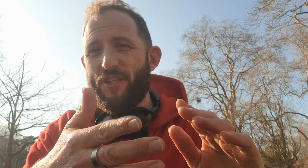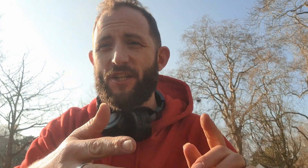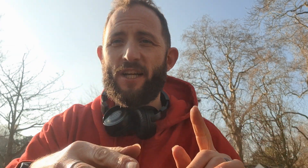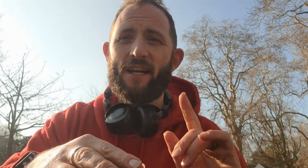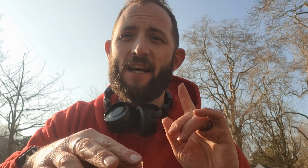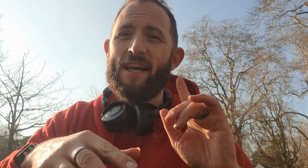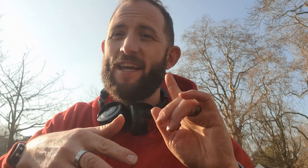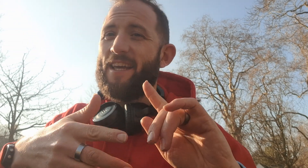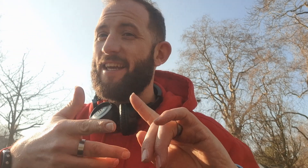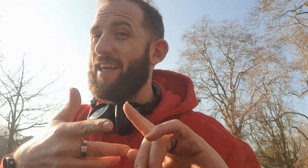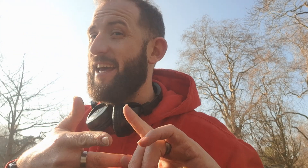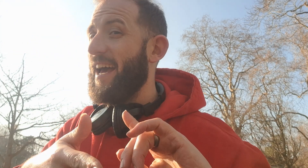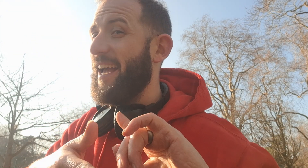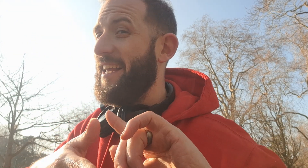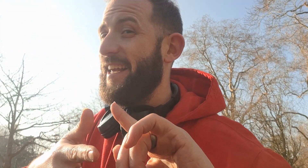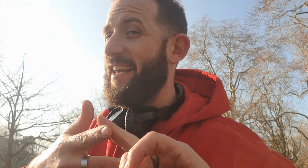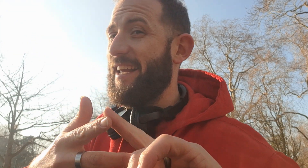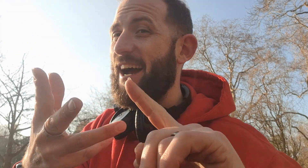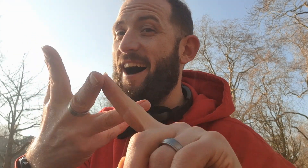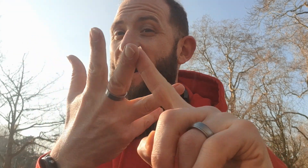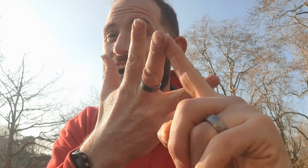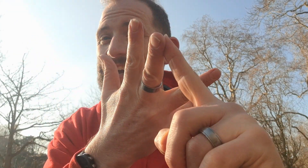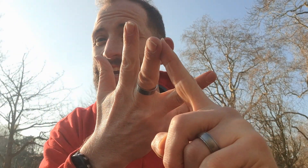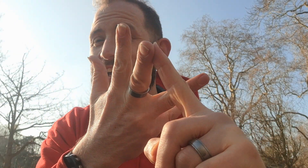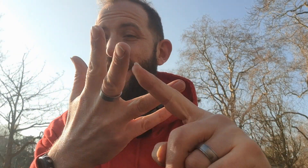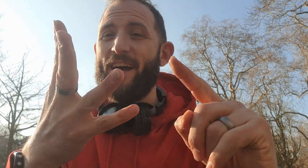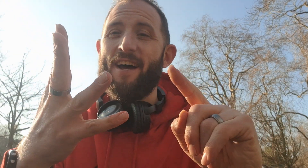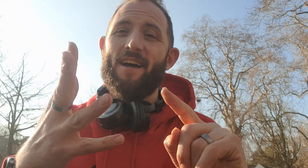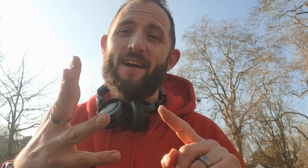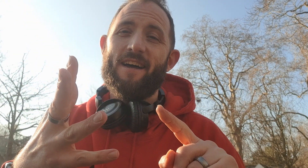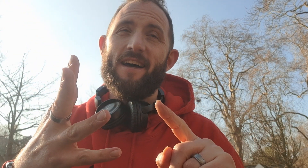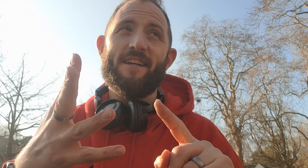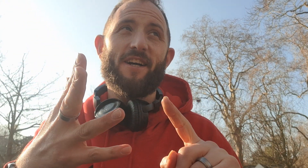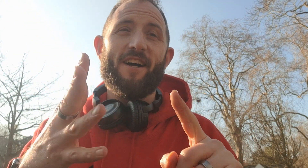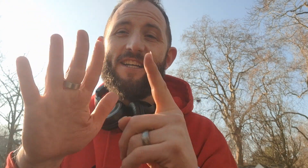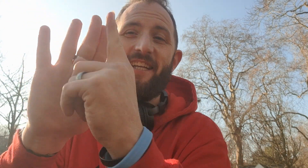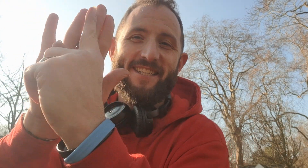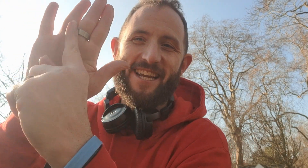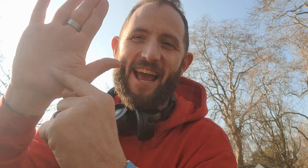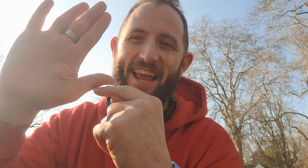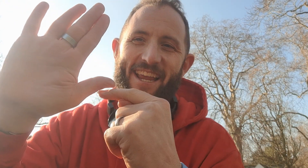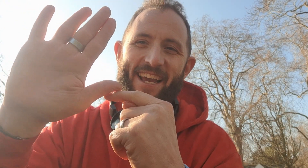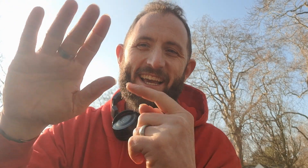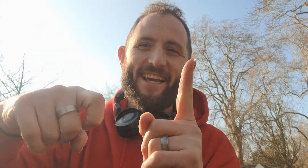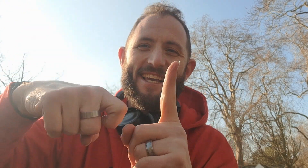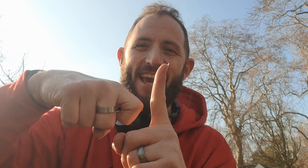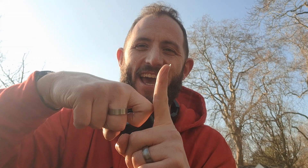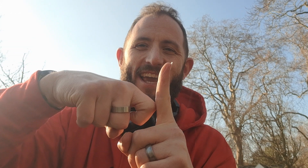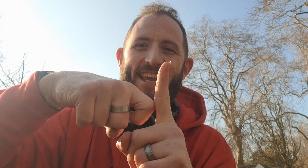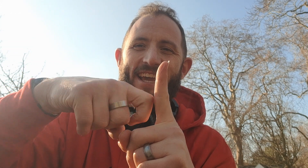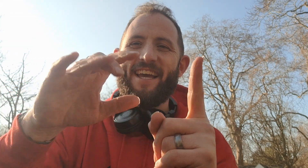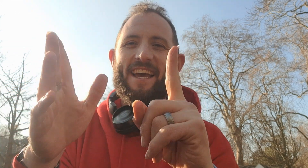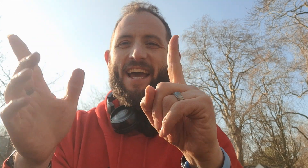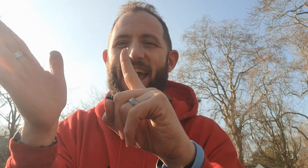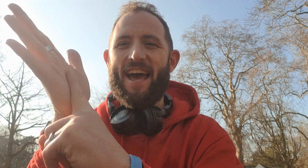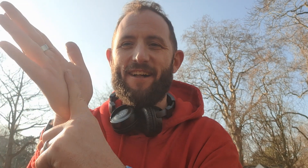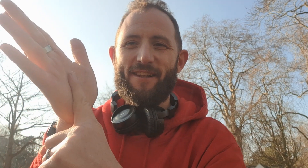A E I H I J K F L